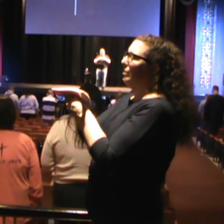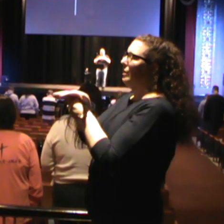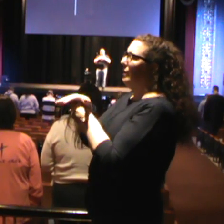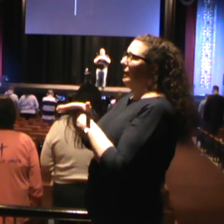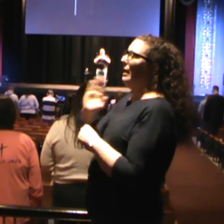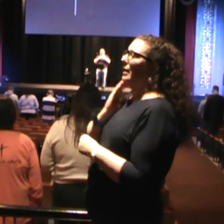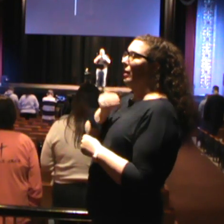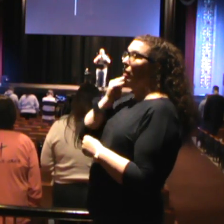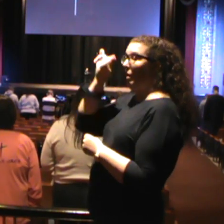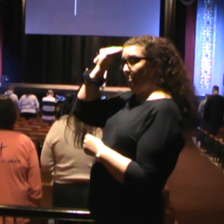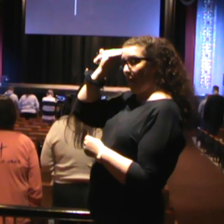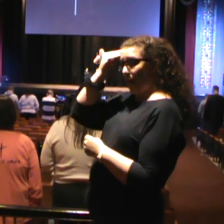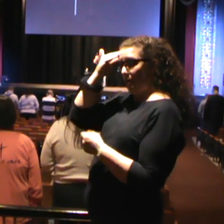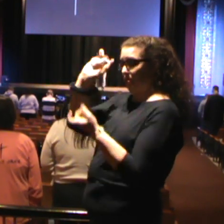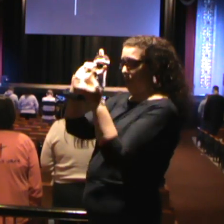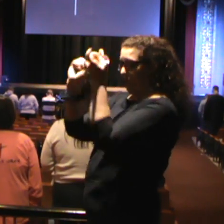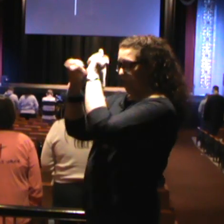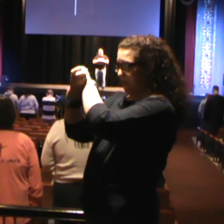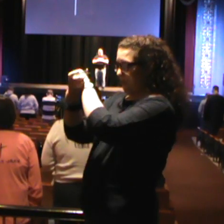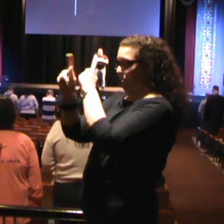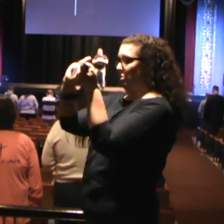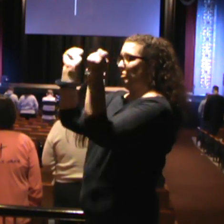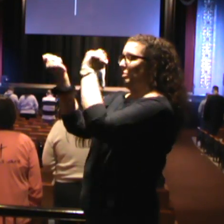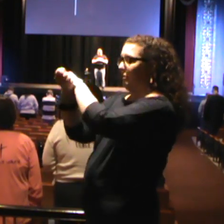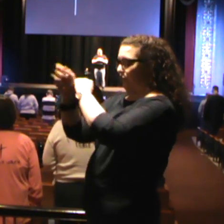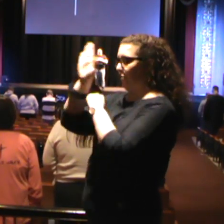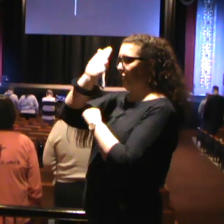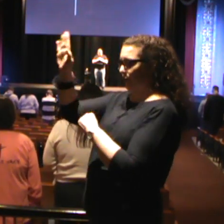by you and for your glory.